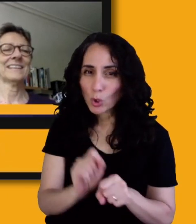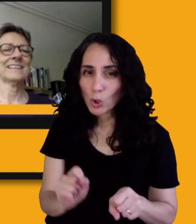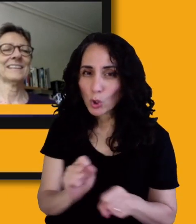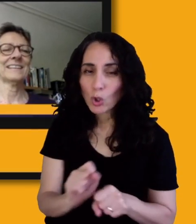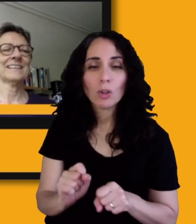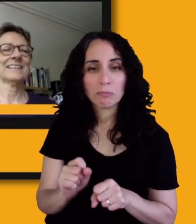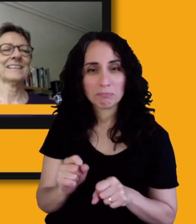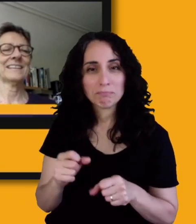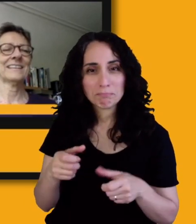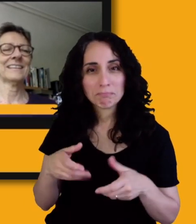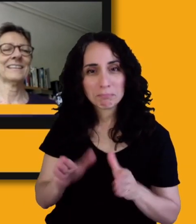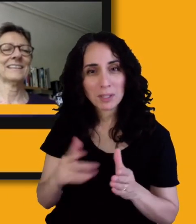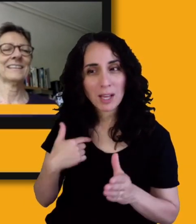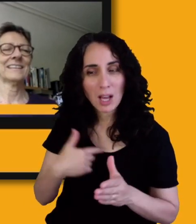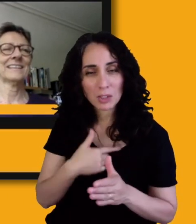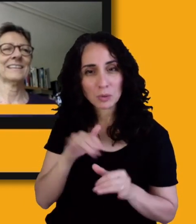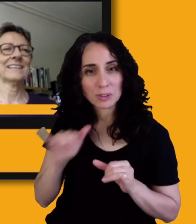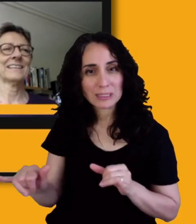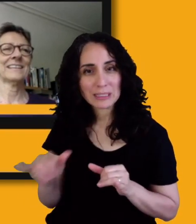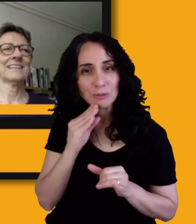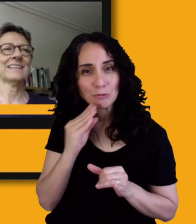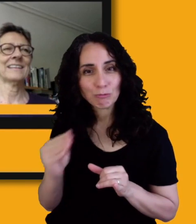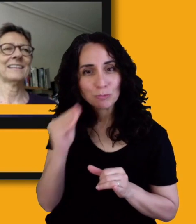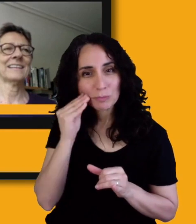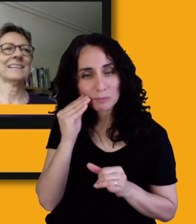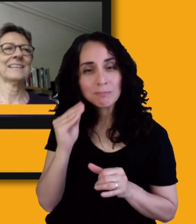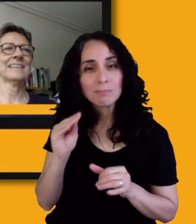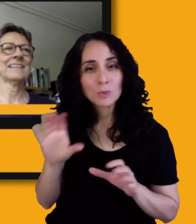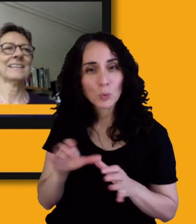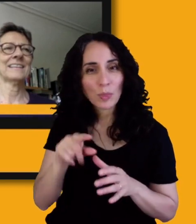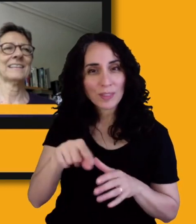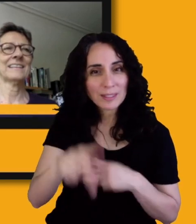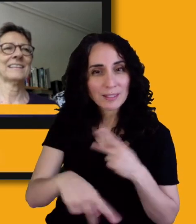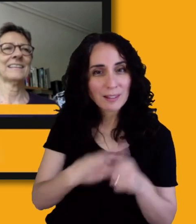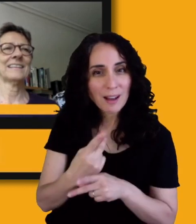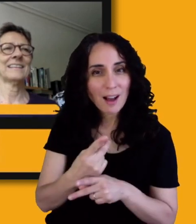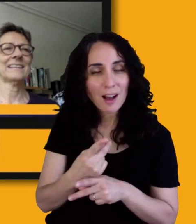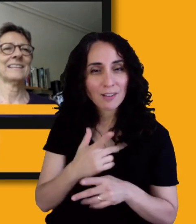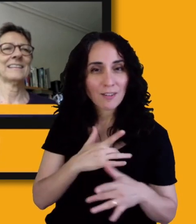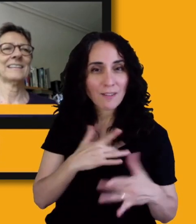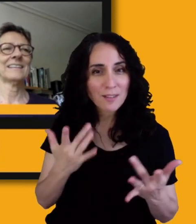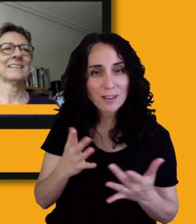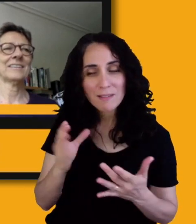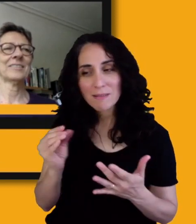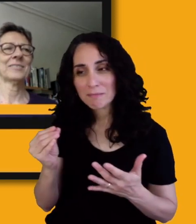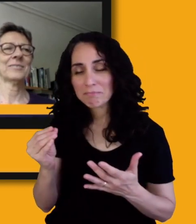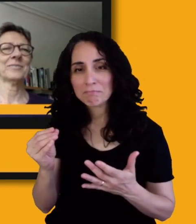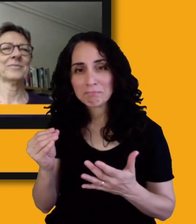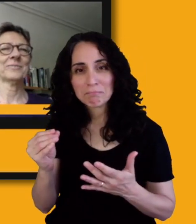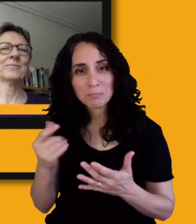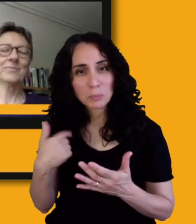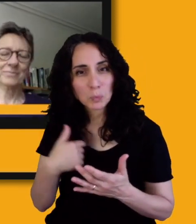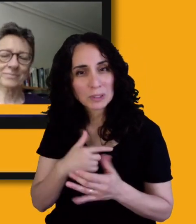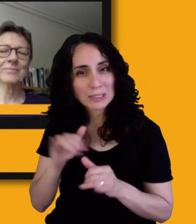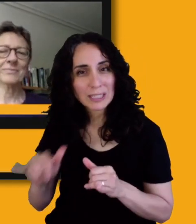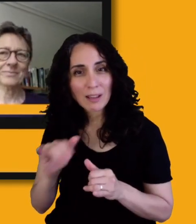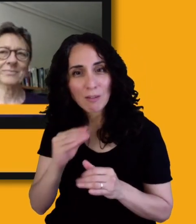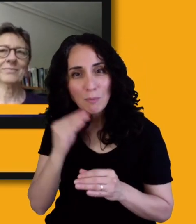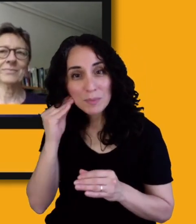possible for us to be at home and doing content like this and being safe and healthy, and I